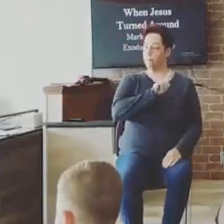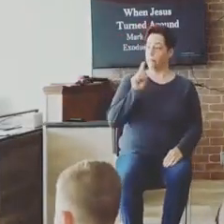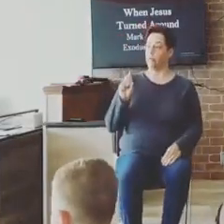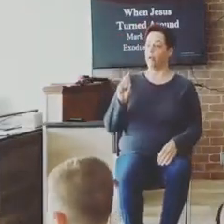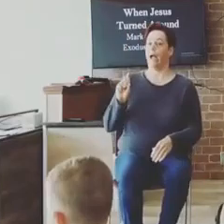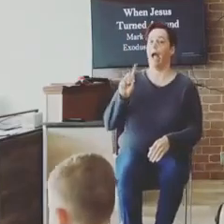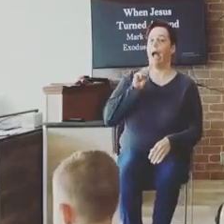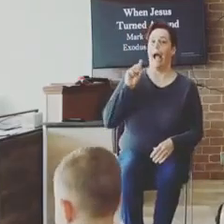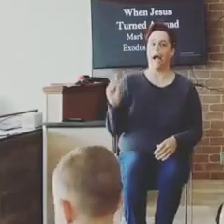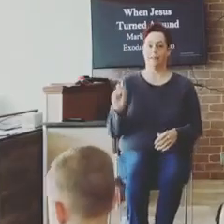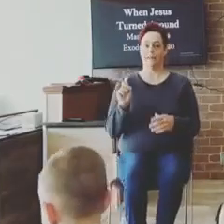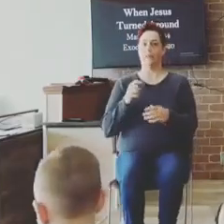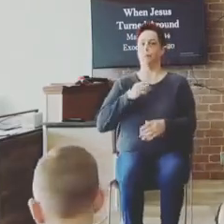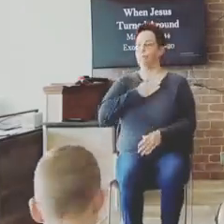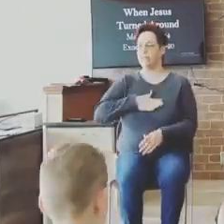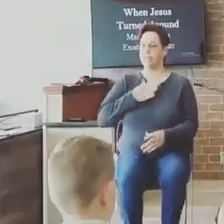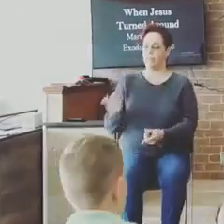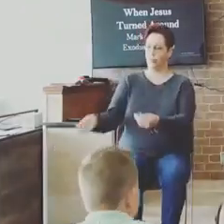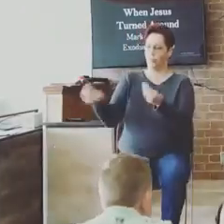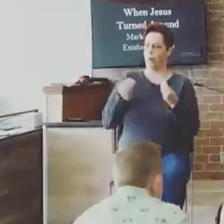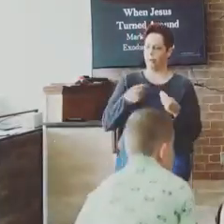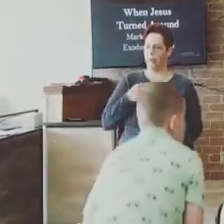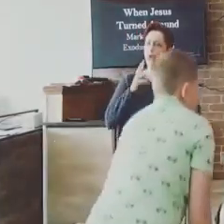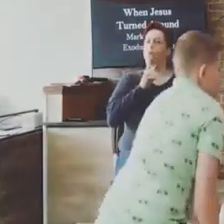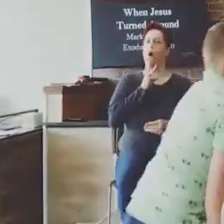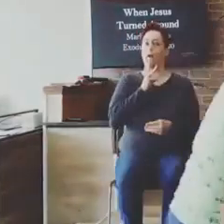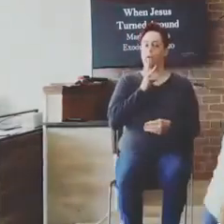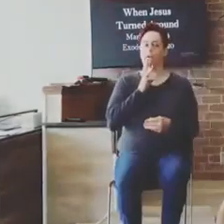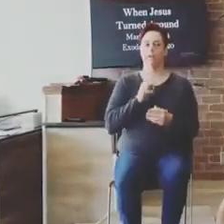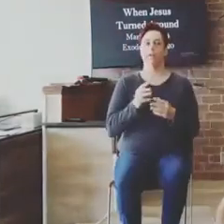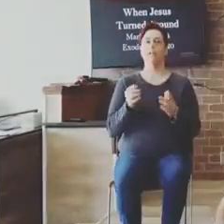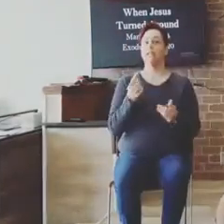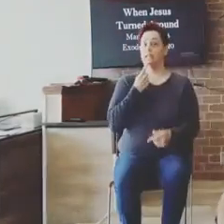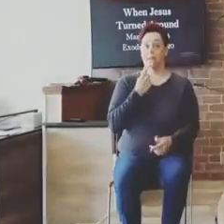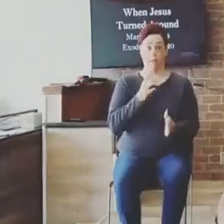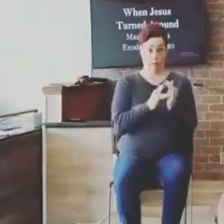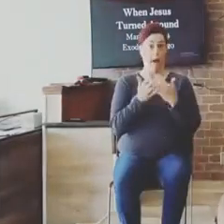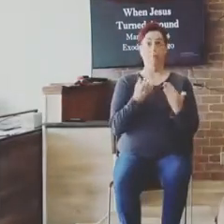Mark chapter five, verse 21. It says this.